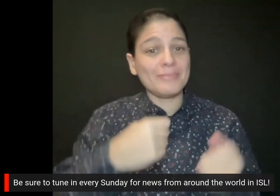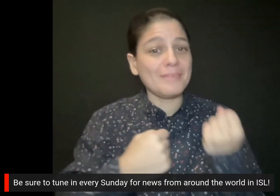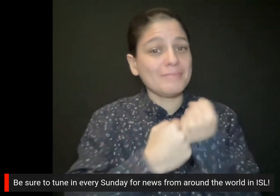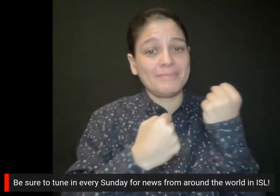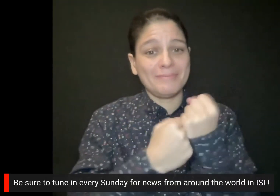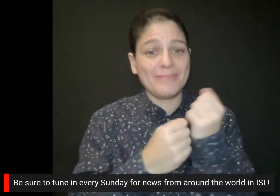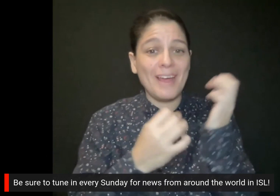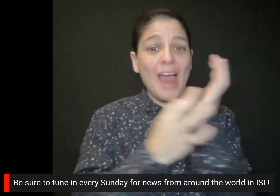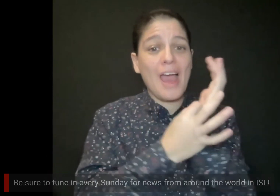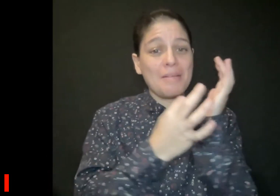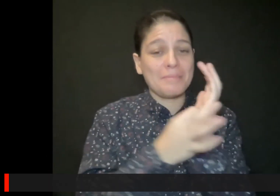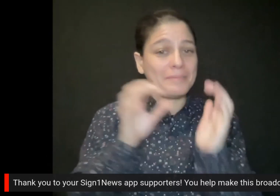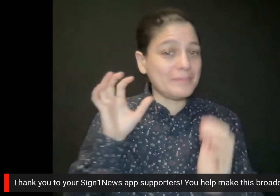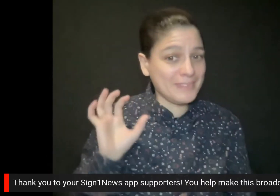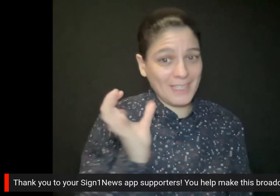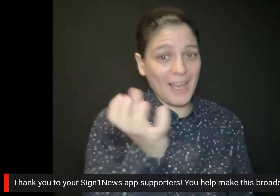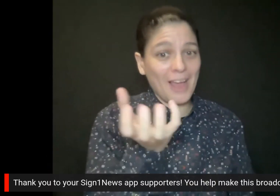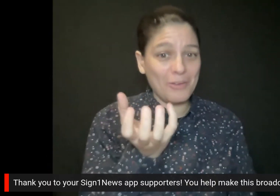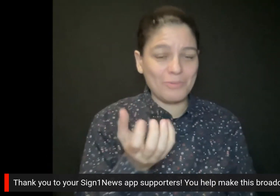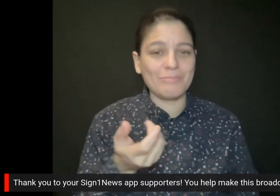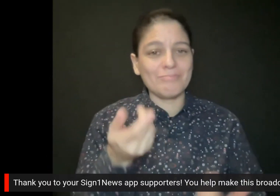You help make this broadcast happen.